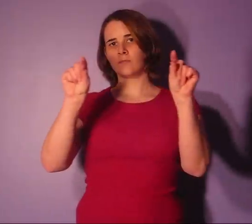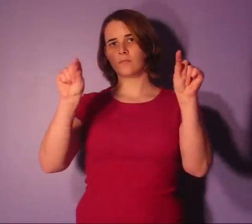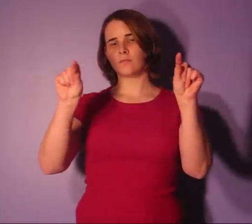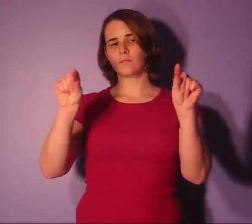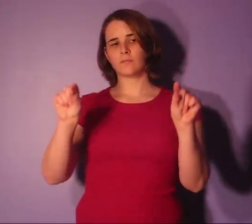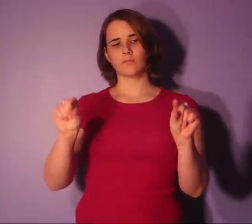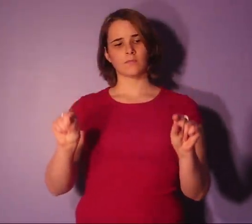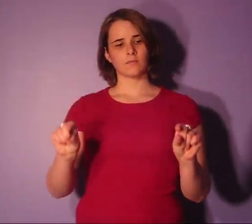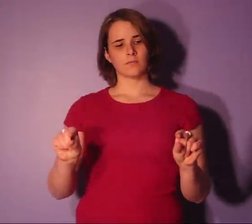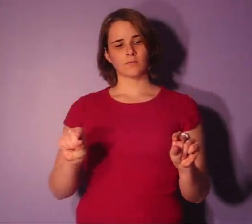fray